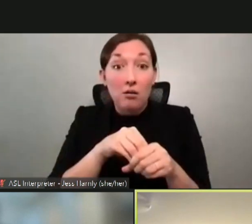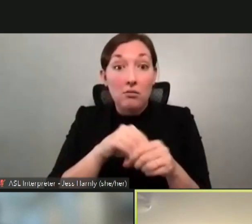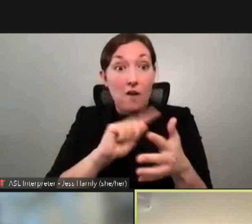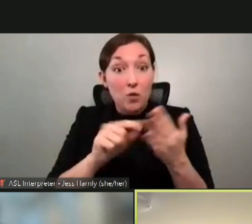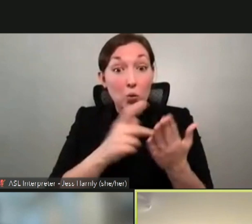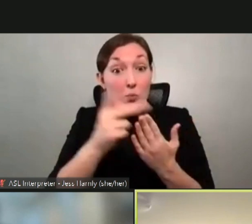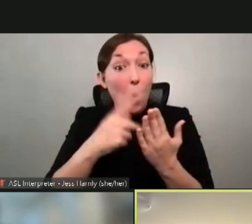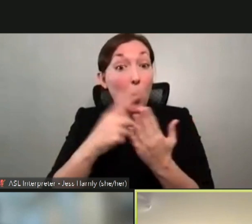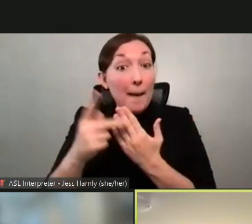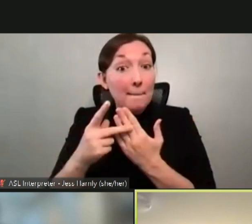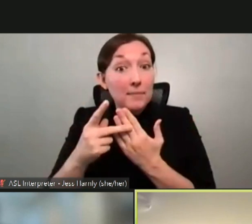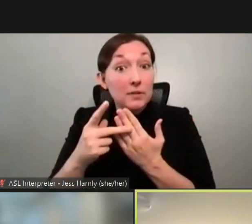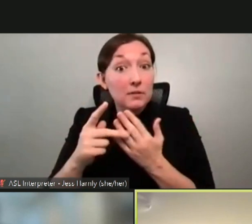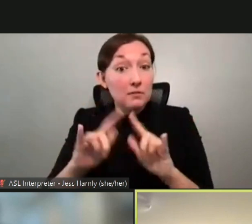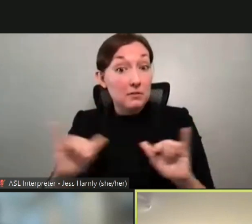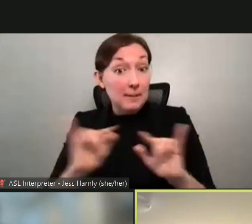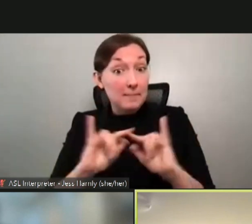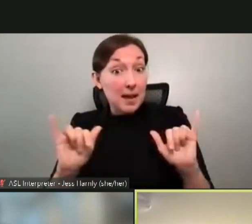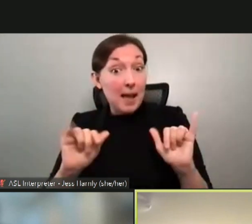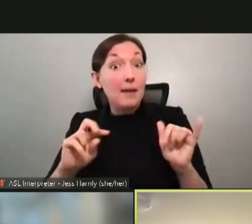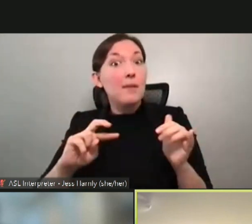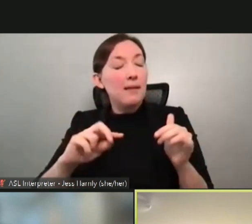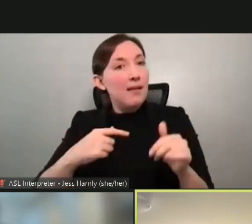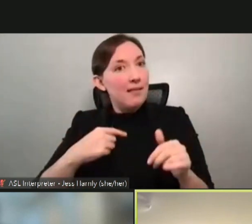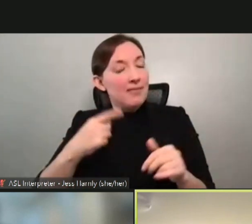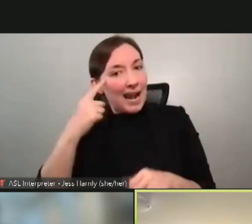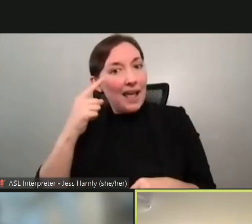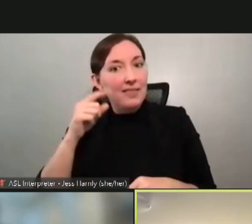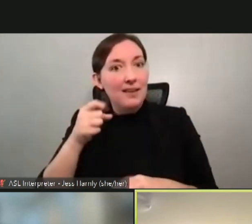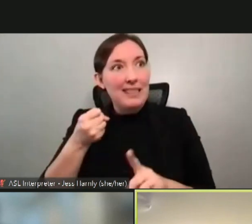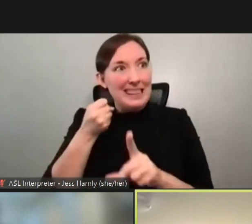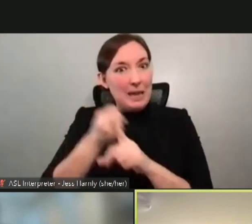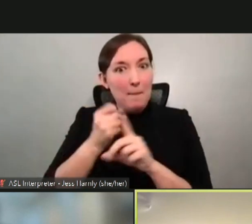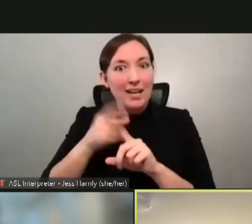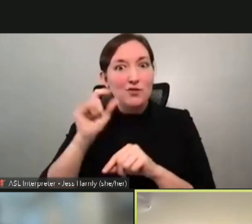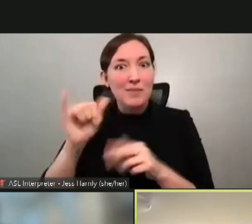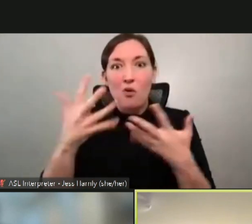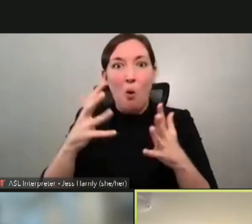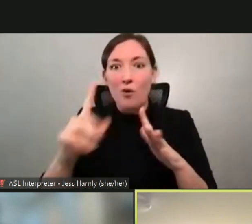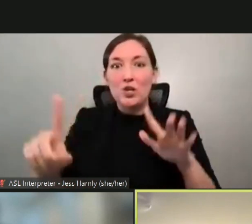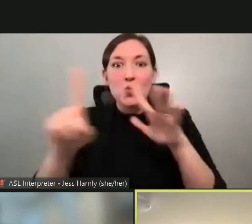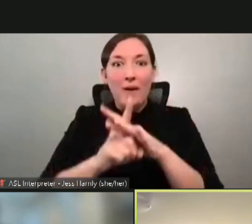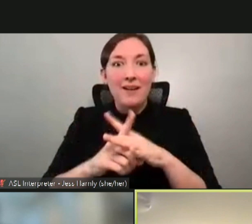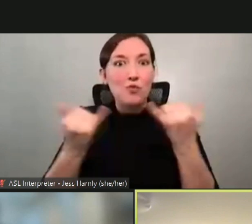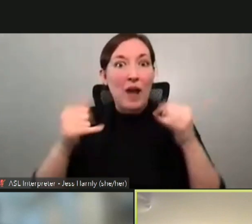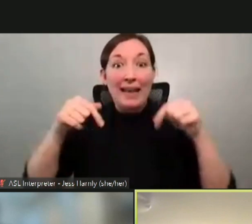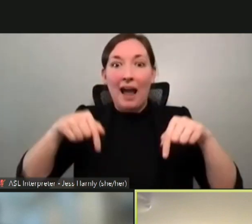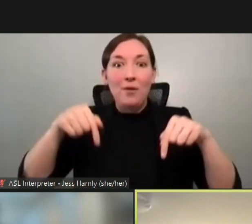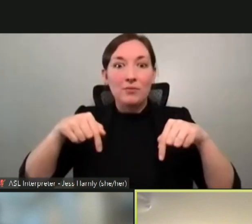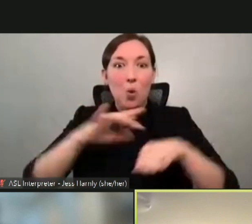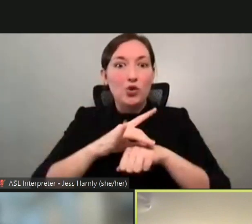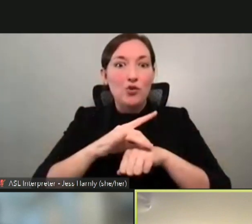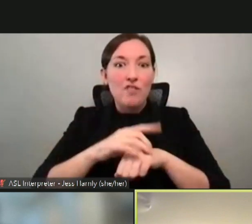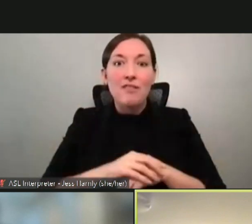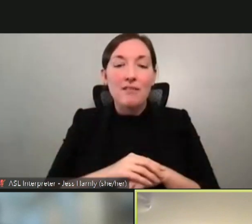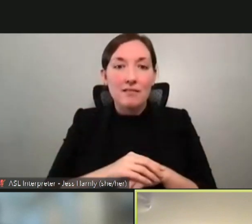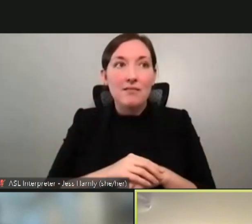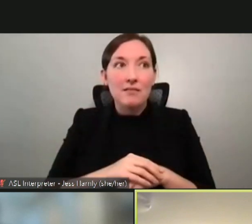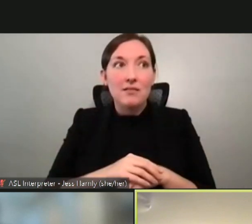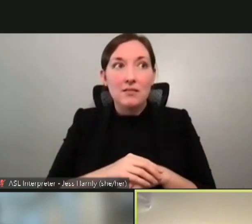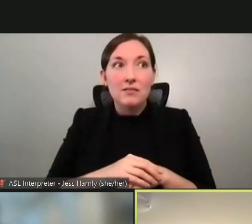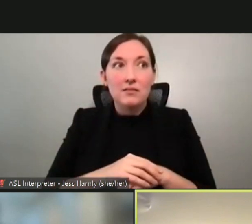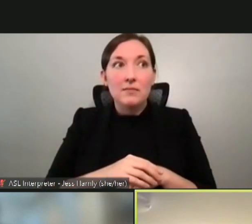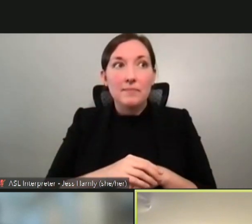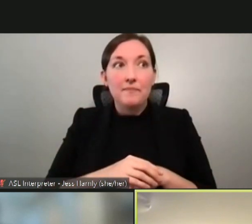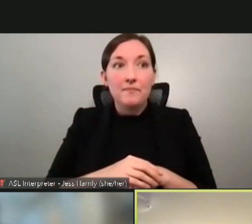programs. And I think that the effects of that are already reflecting right here on earth. So after my, after